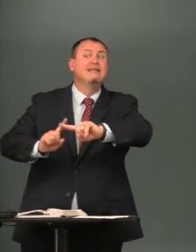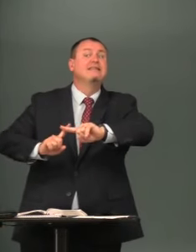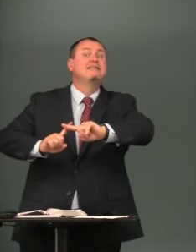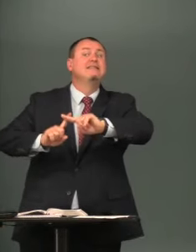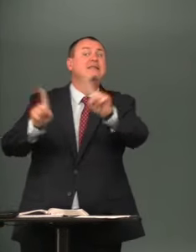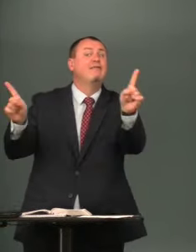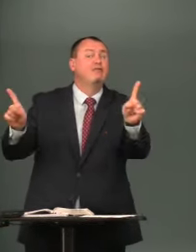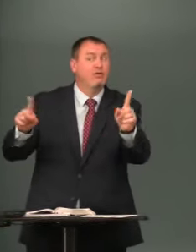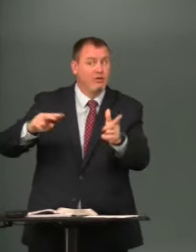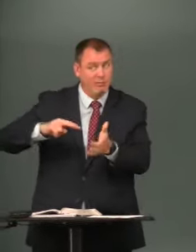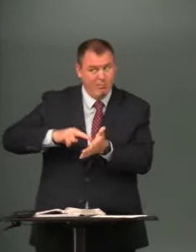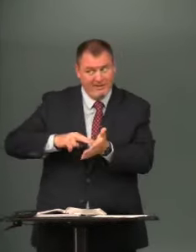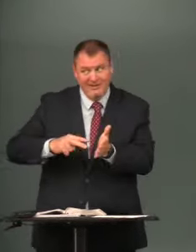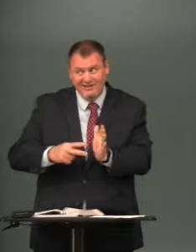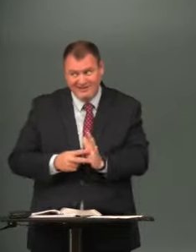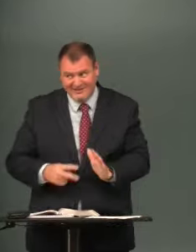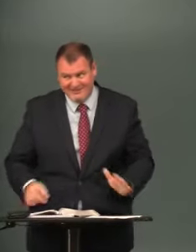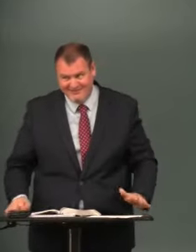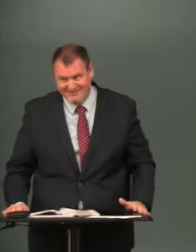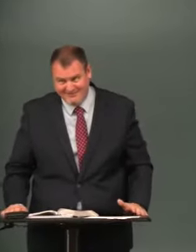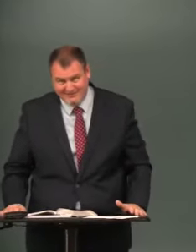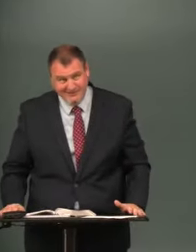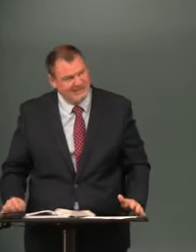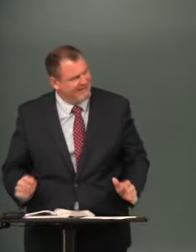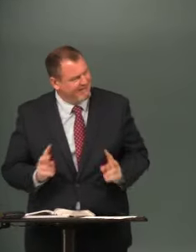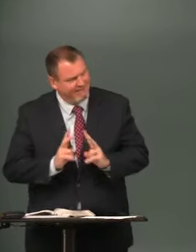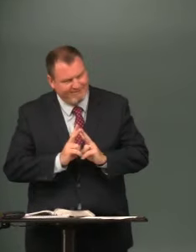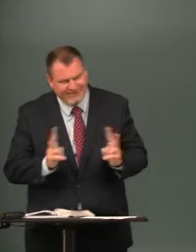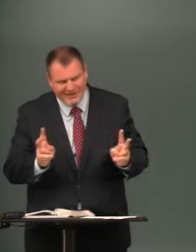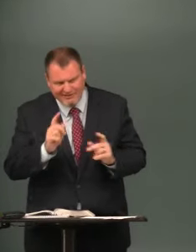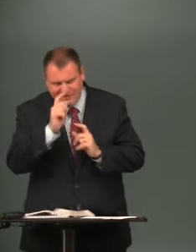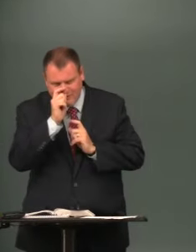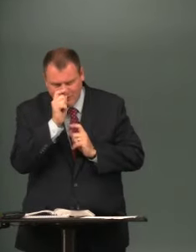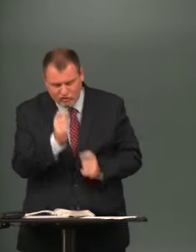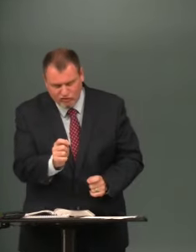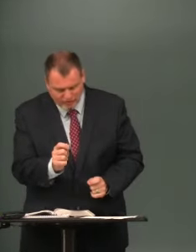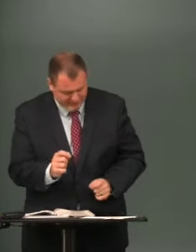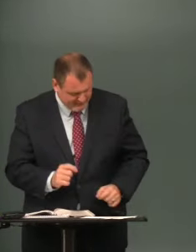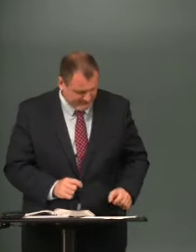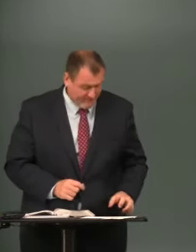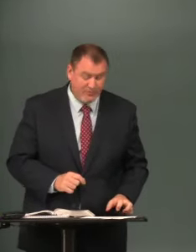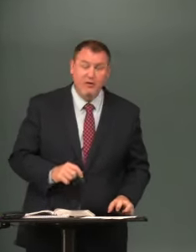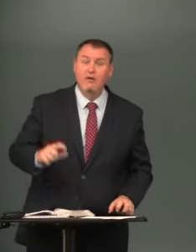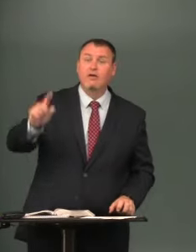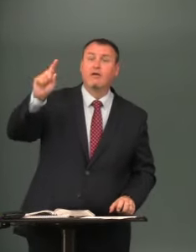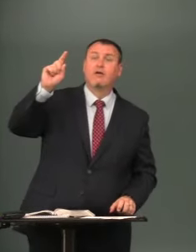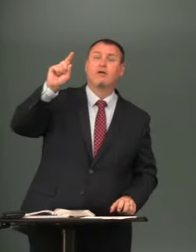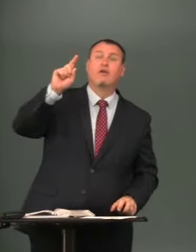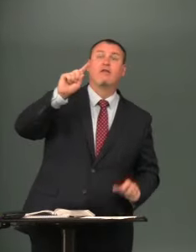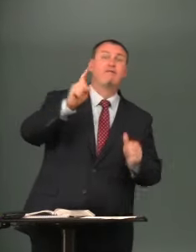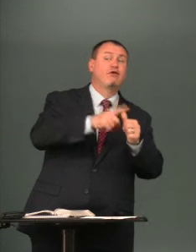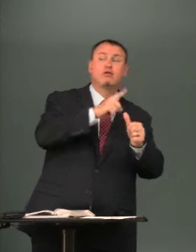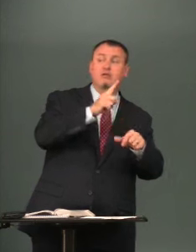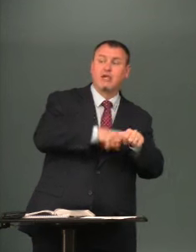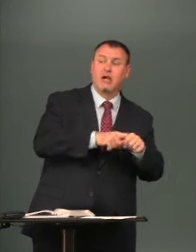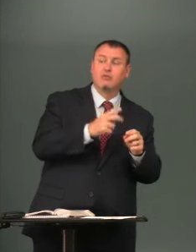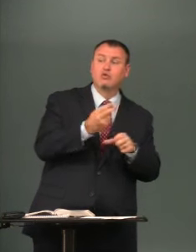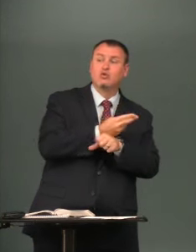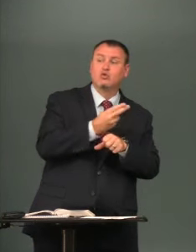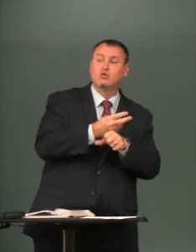three different meanings with the same quote and it's very interesting the